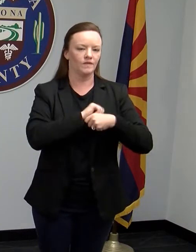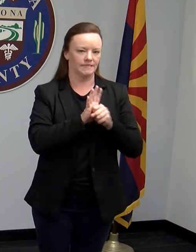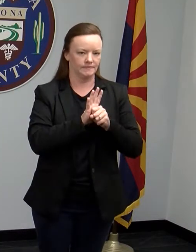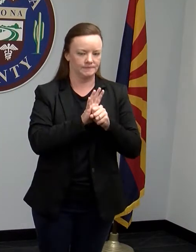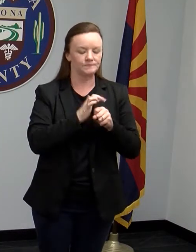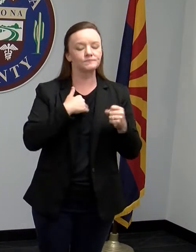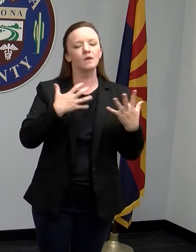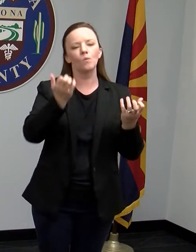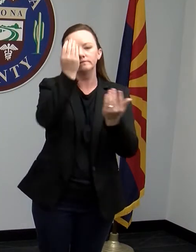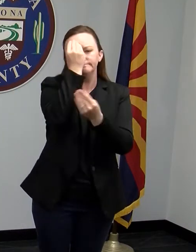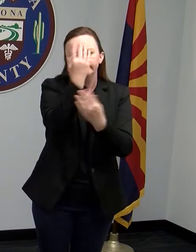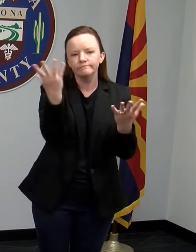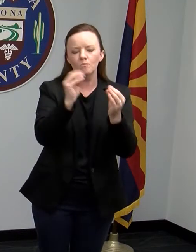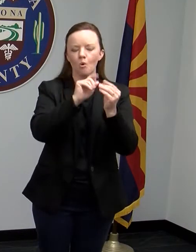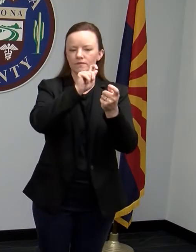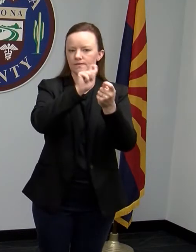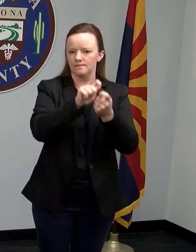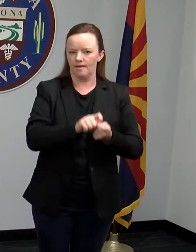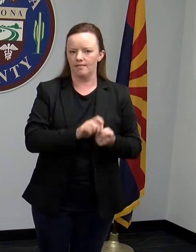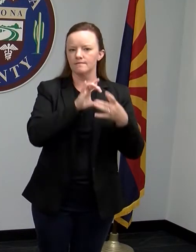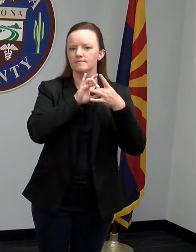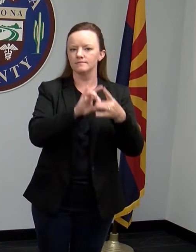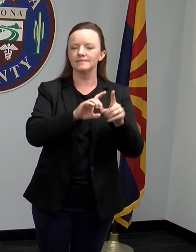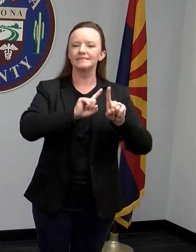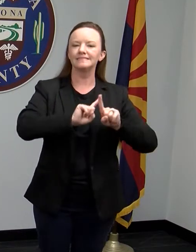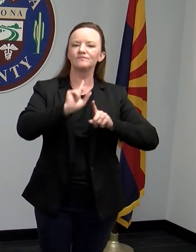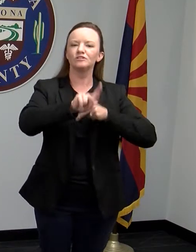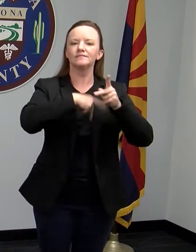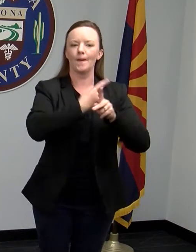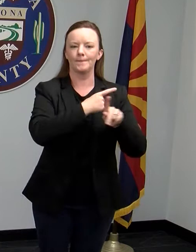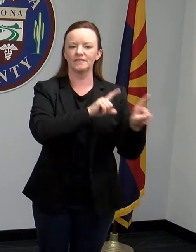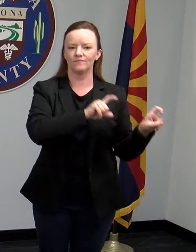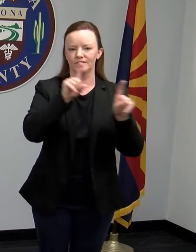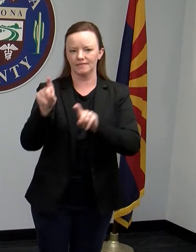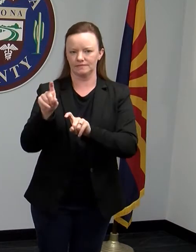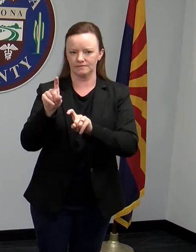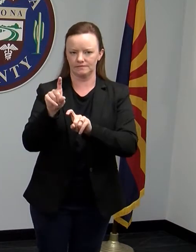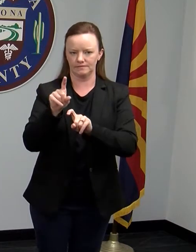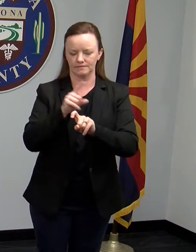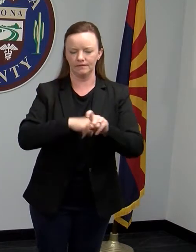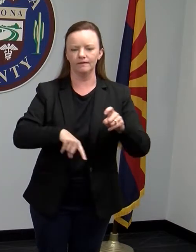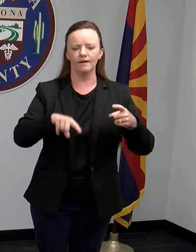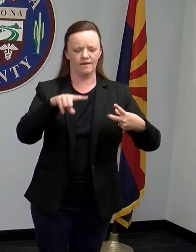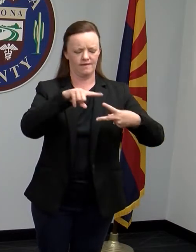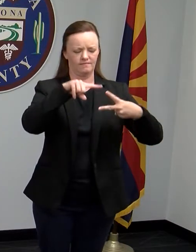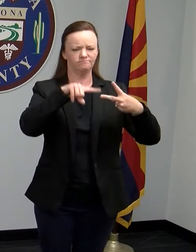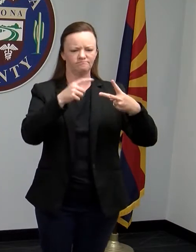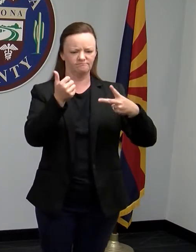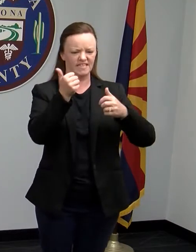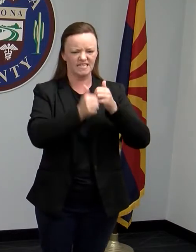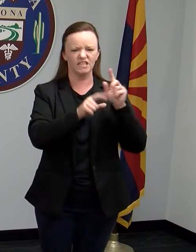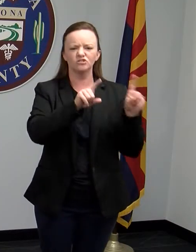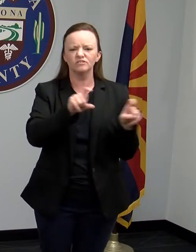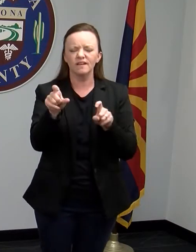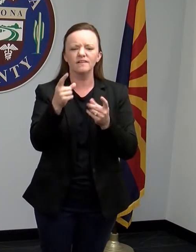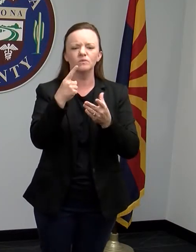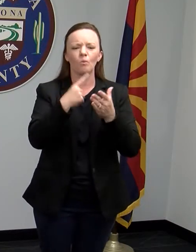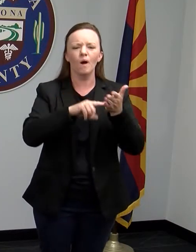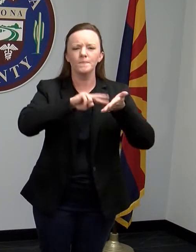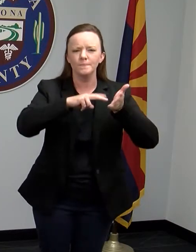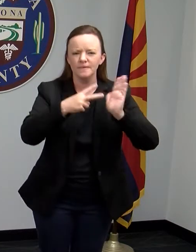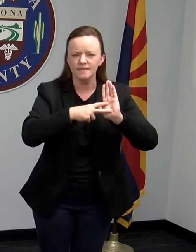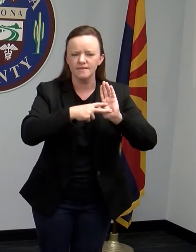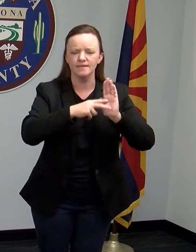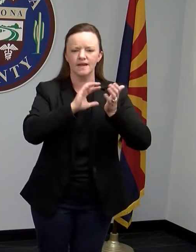the public with some more details about the different types of testing out there and what the testing can tell healthcare providers